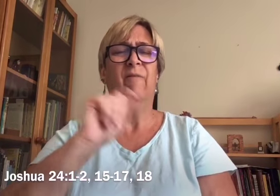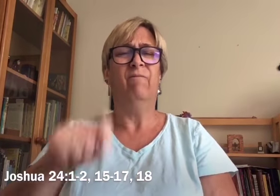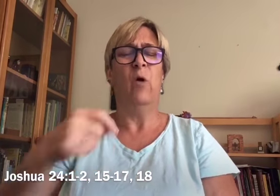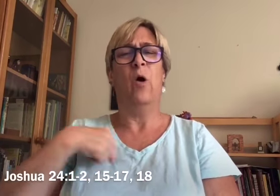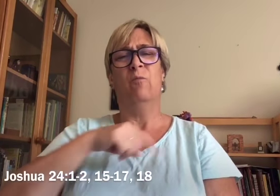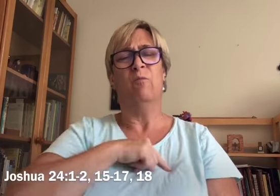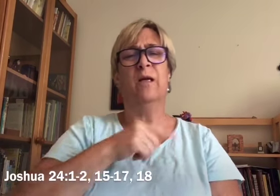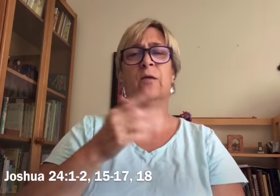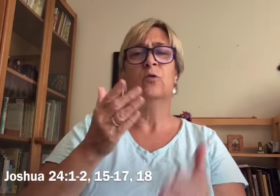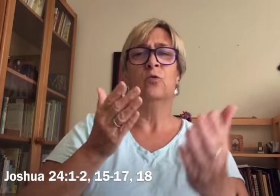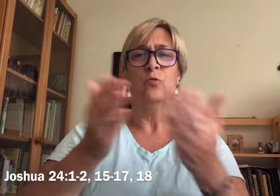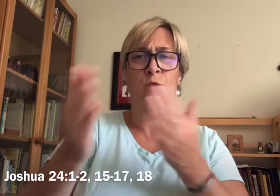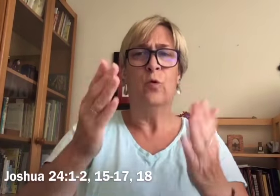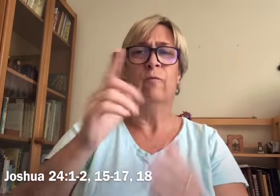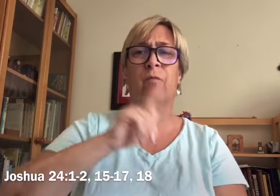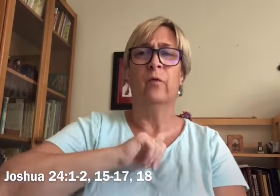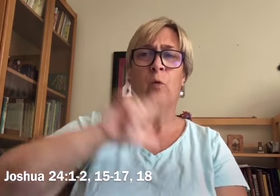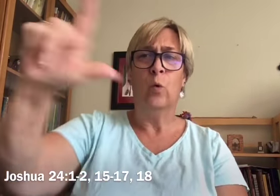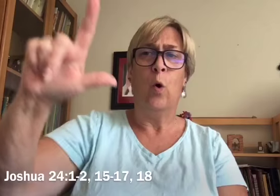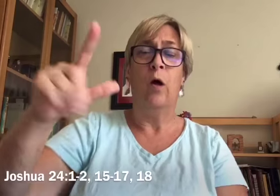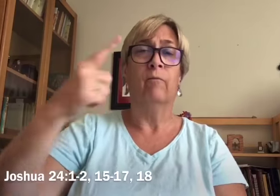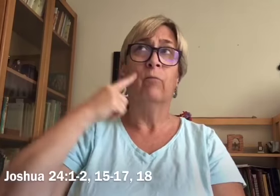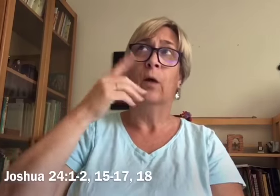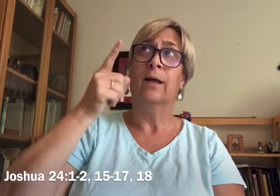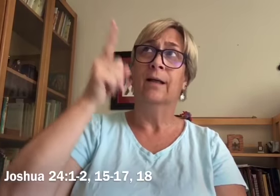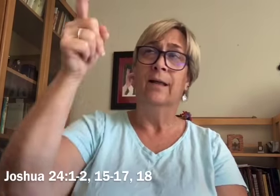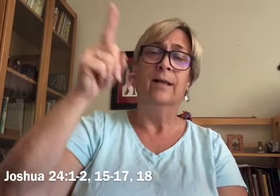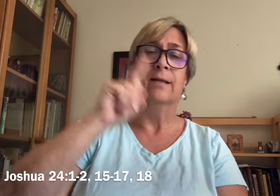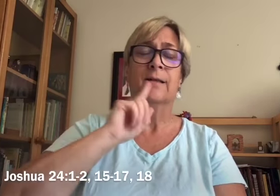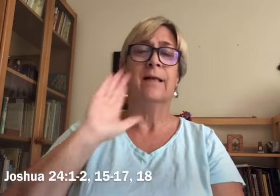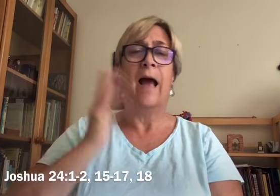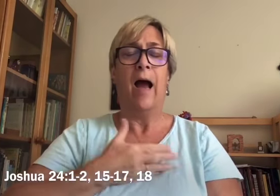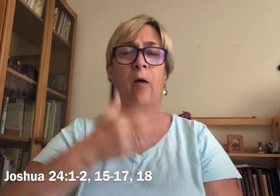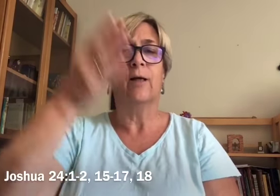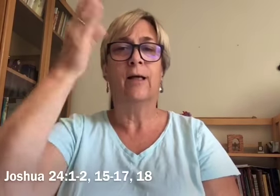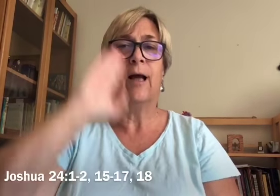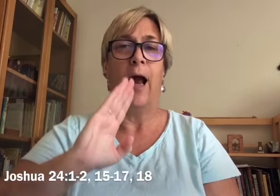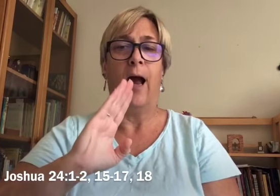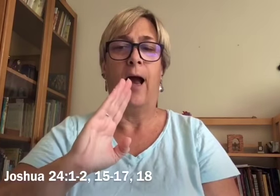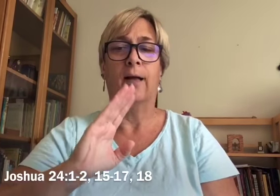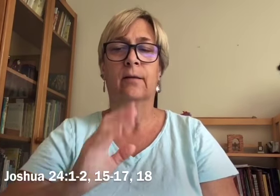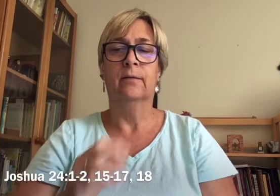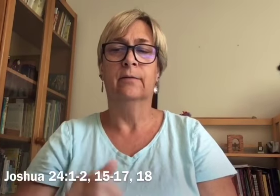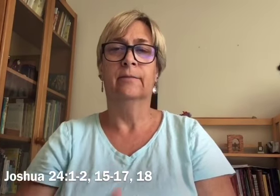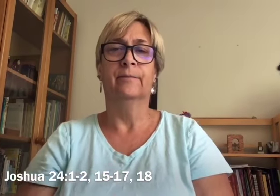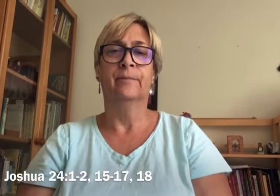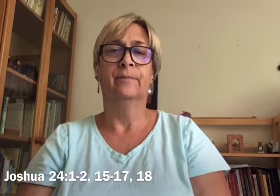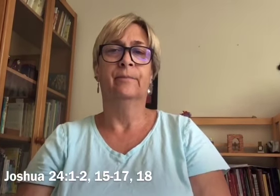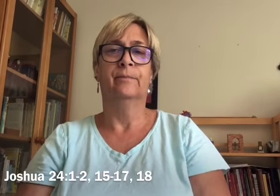Therefore, we will also will serve the Lord for he is our God.